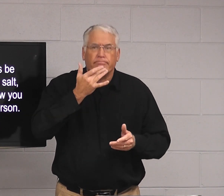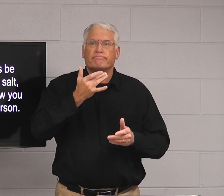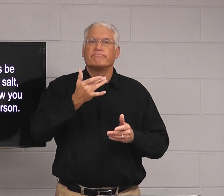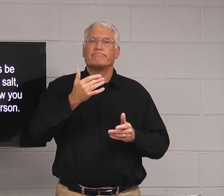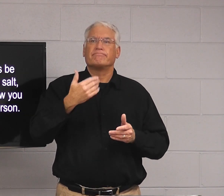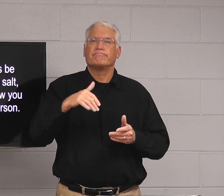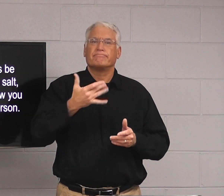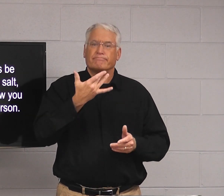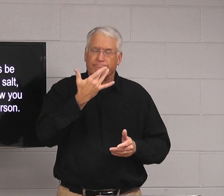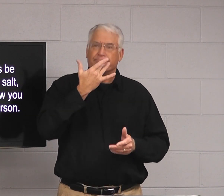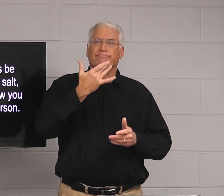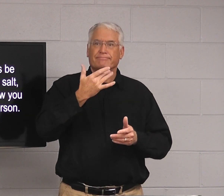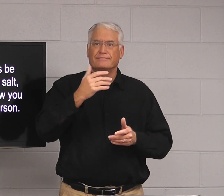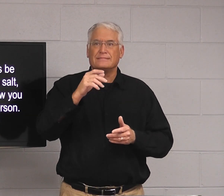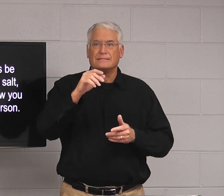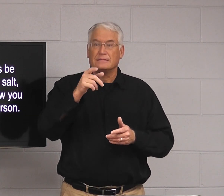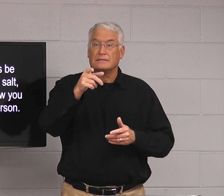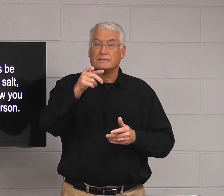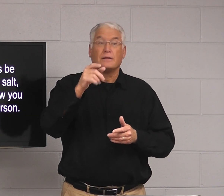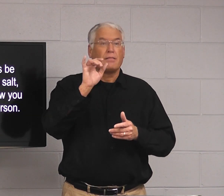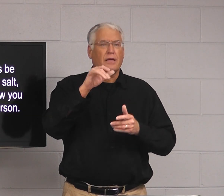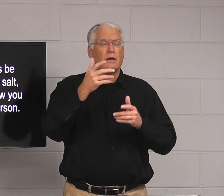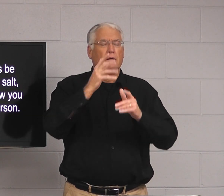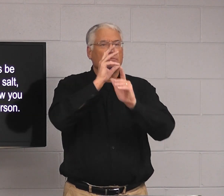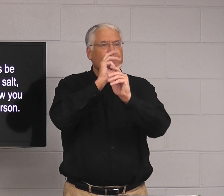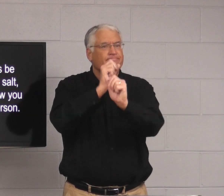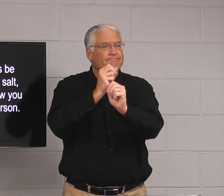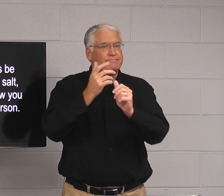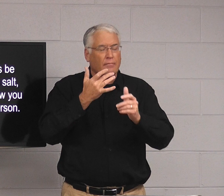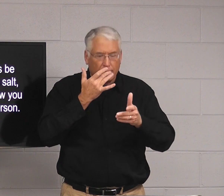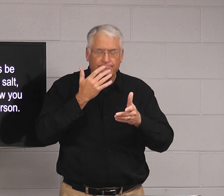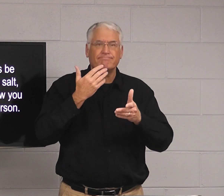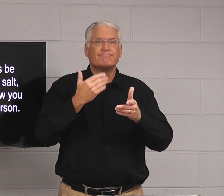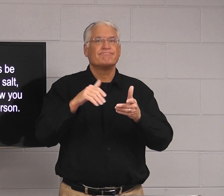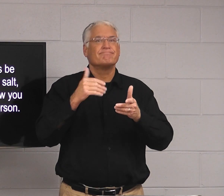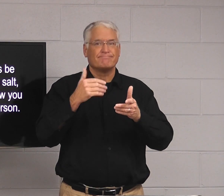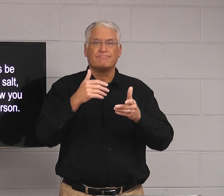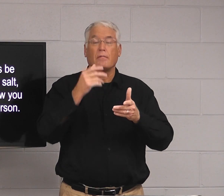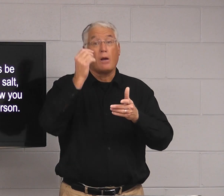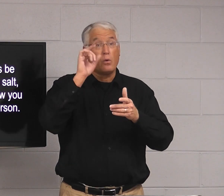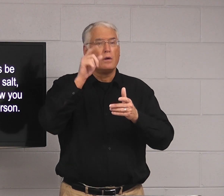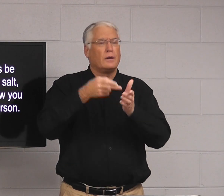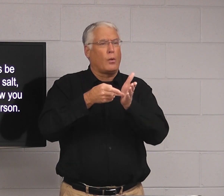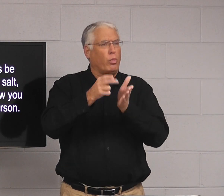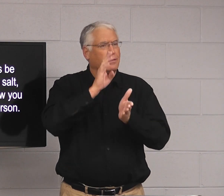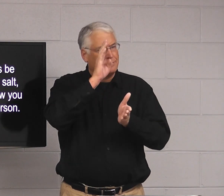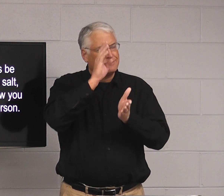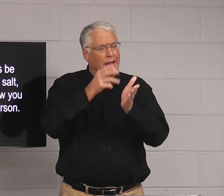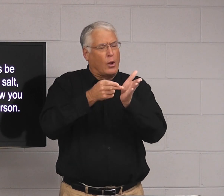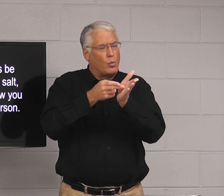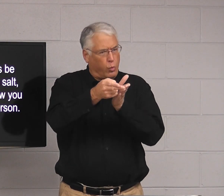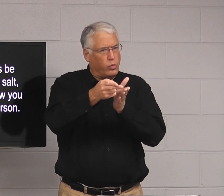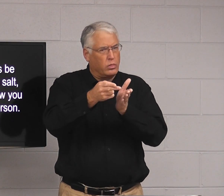sprinkle something to make it taste better, to make it more attractive, kind of like your food.